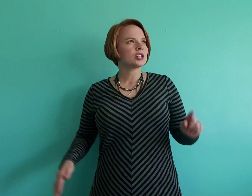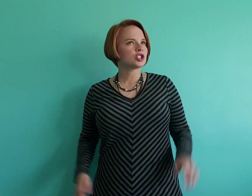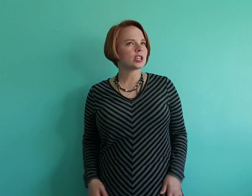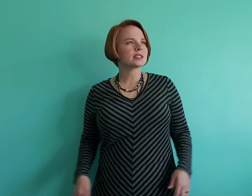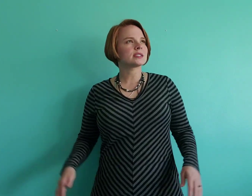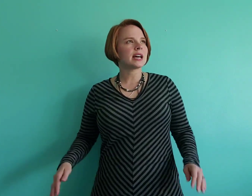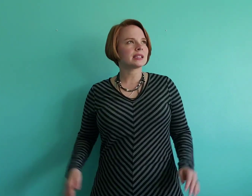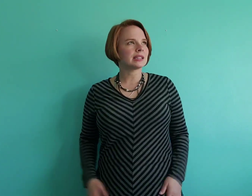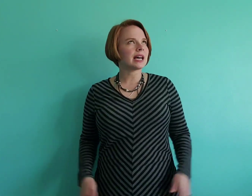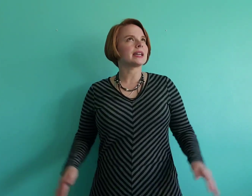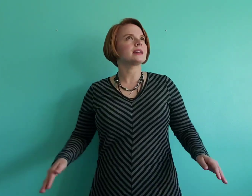just that line.